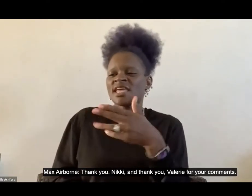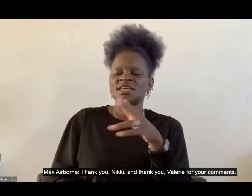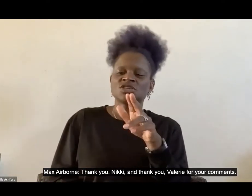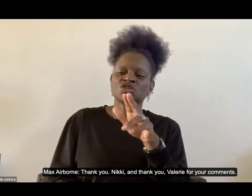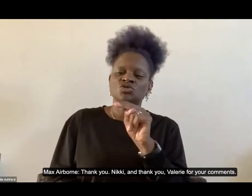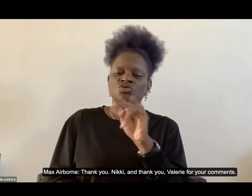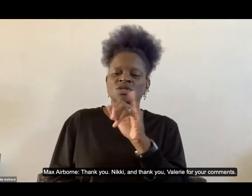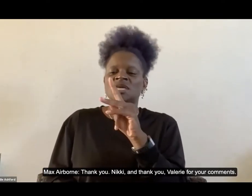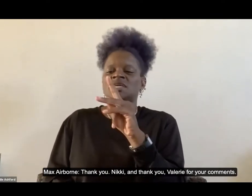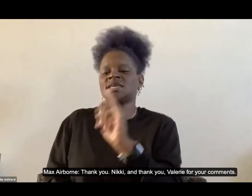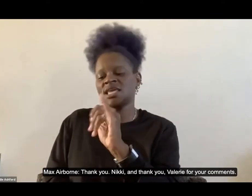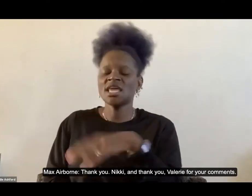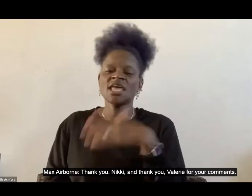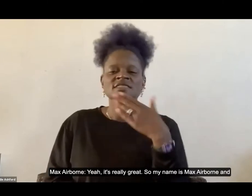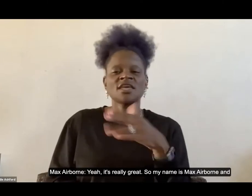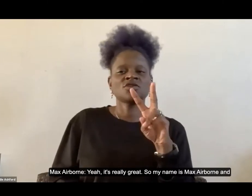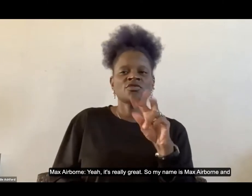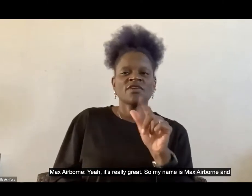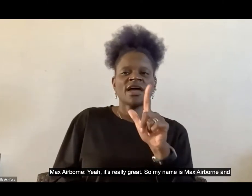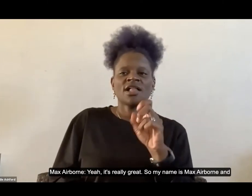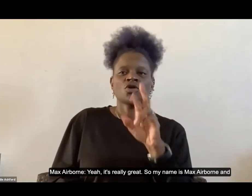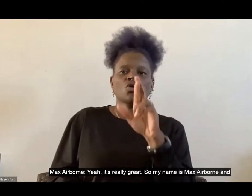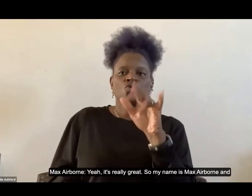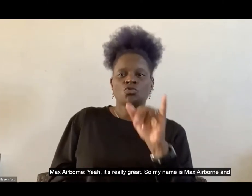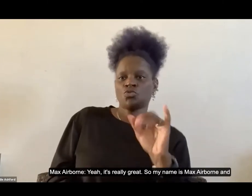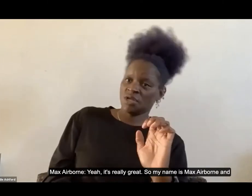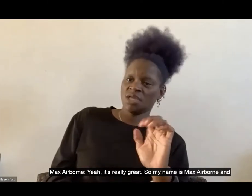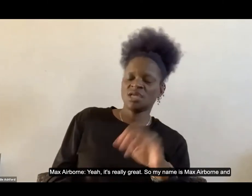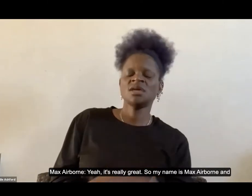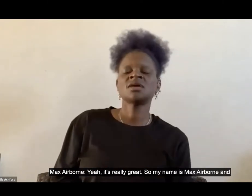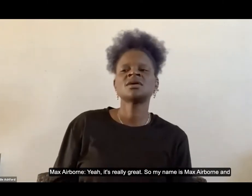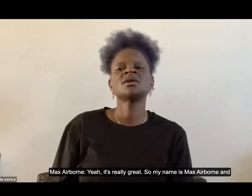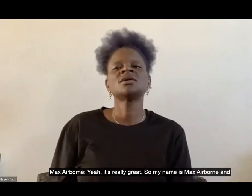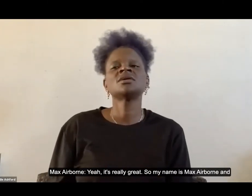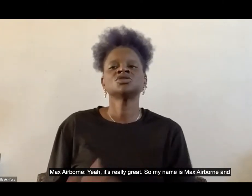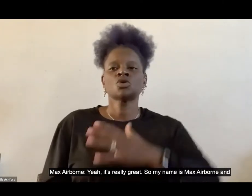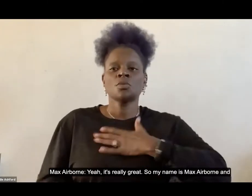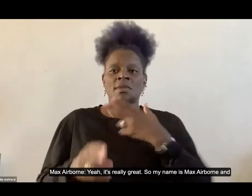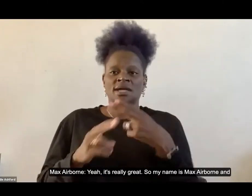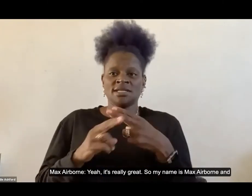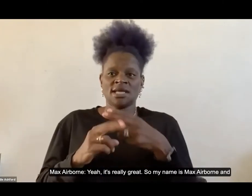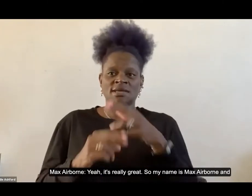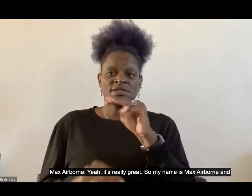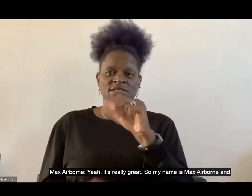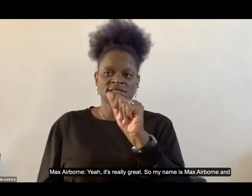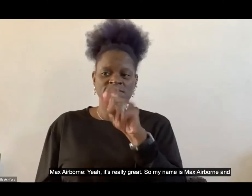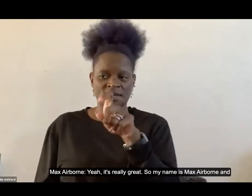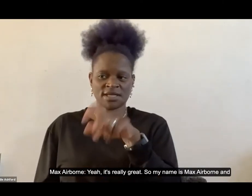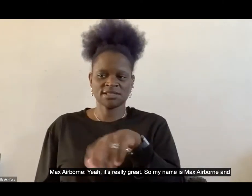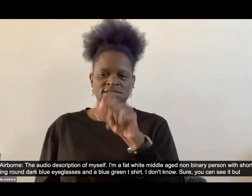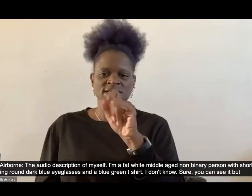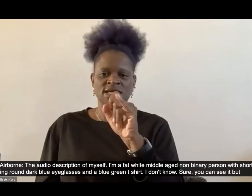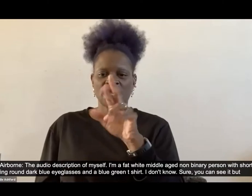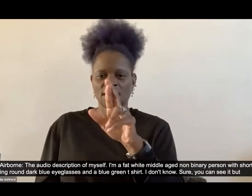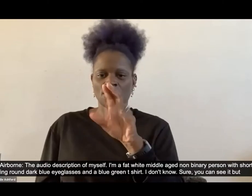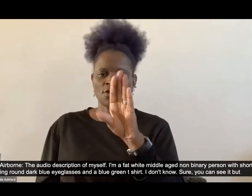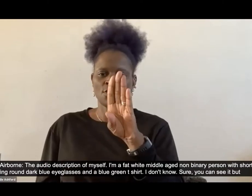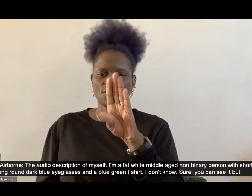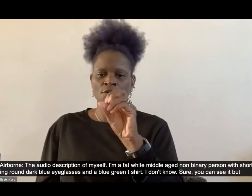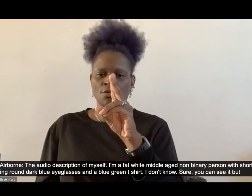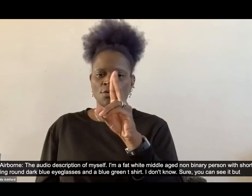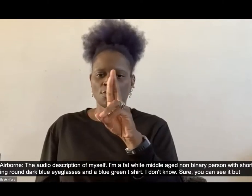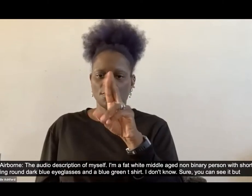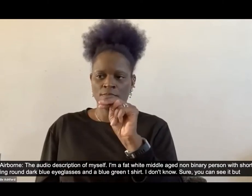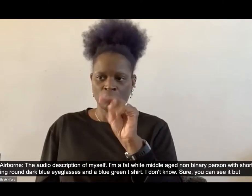comments um yeah it's really great uh so my name is Max Airborne and uh the audio